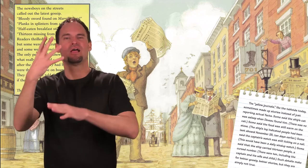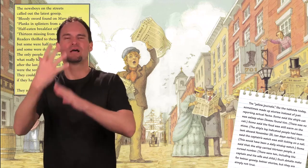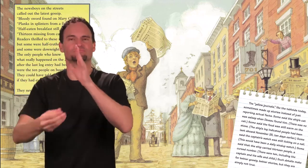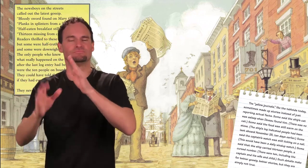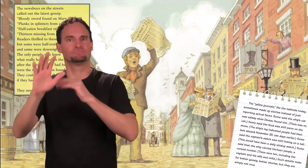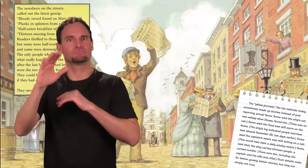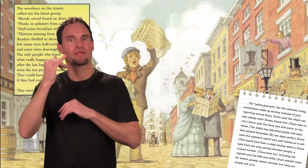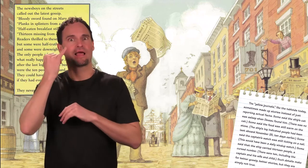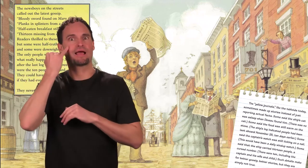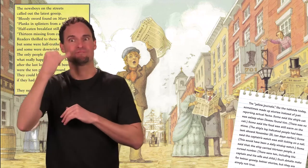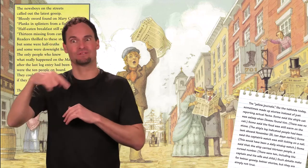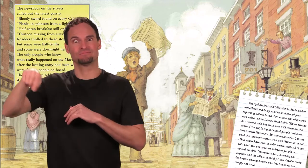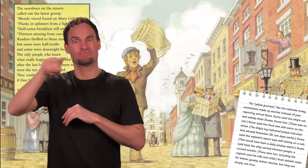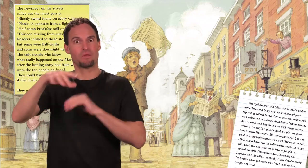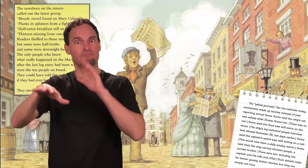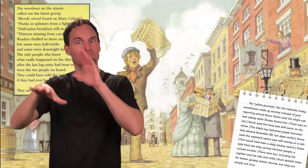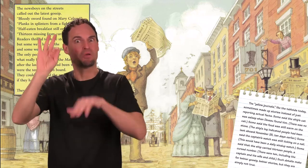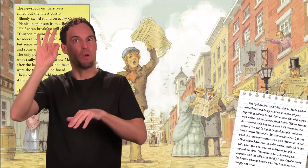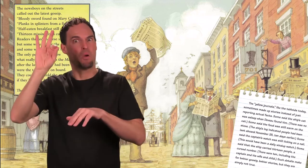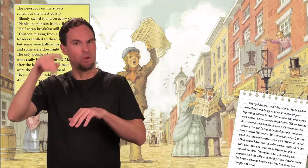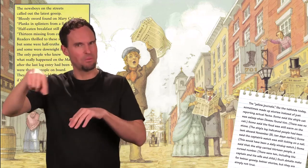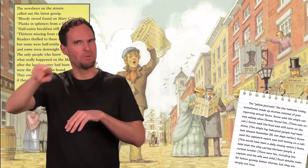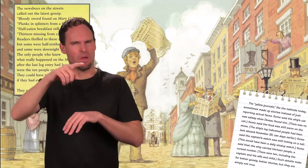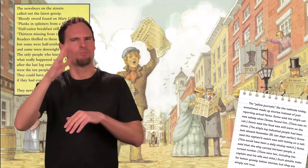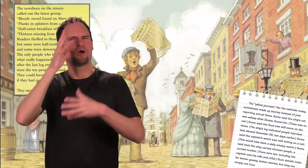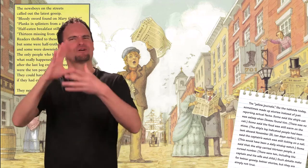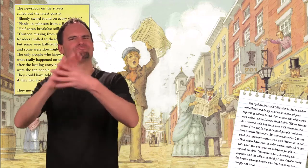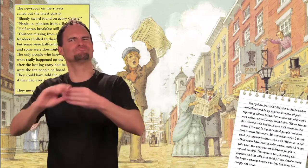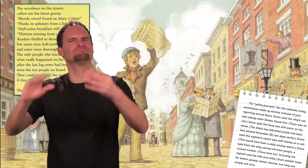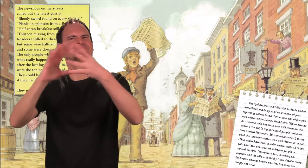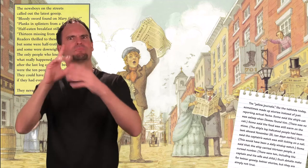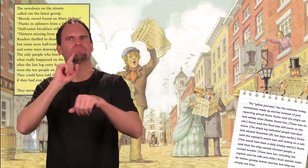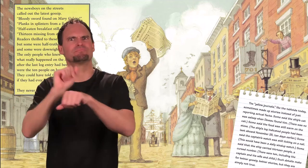They could have told the real story if they were ever found.